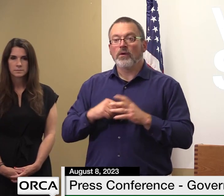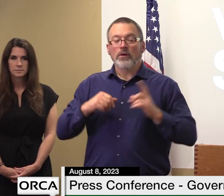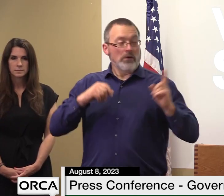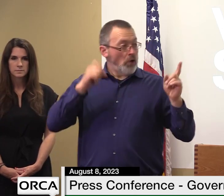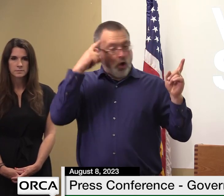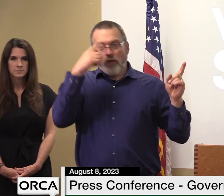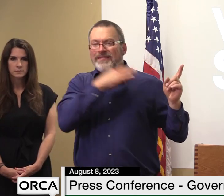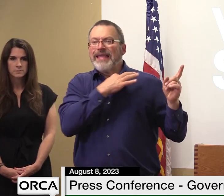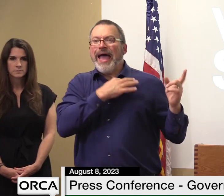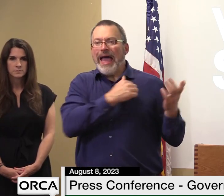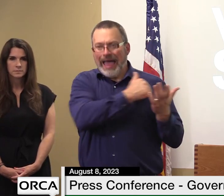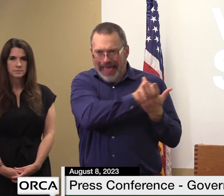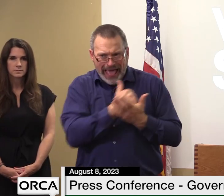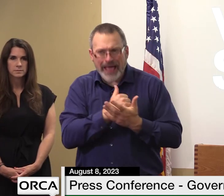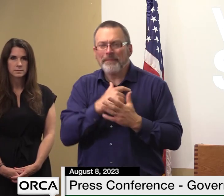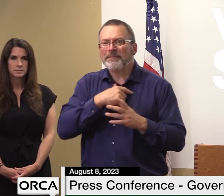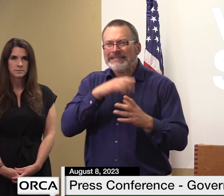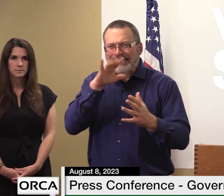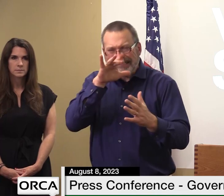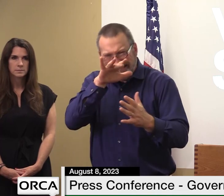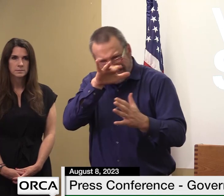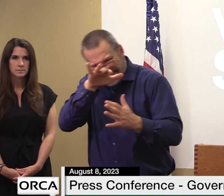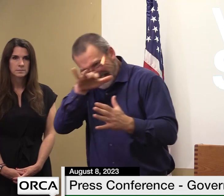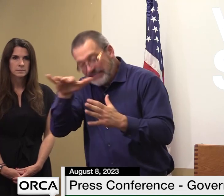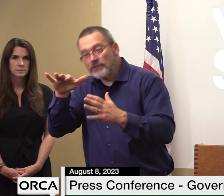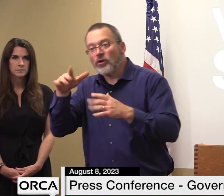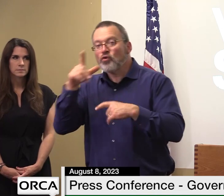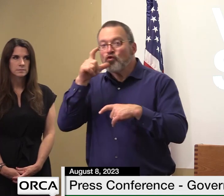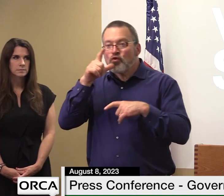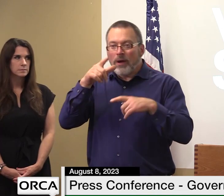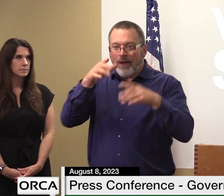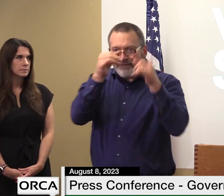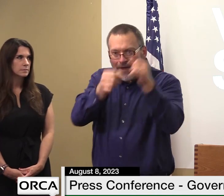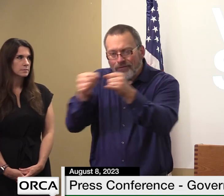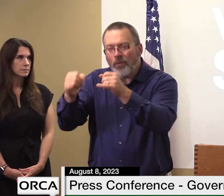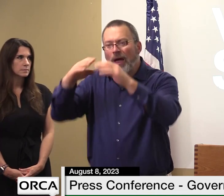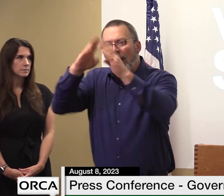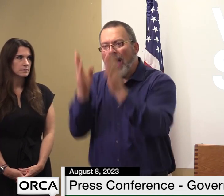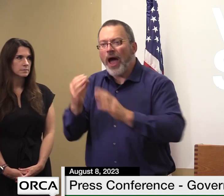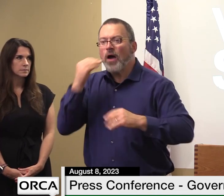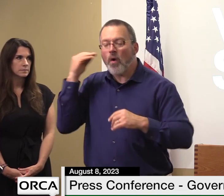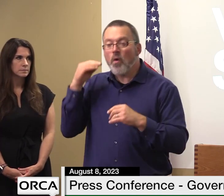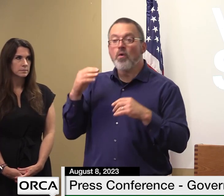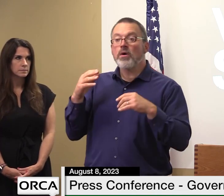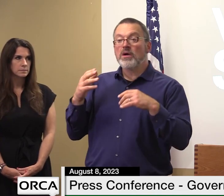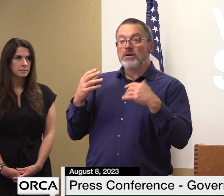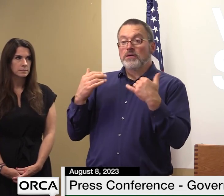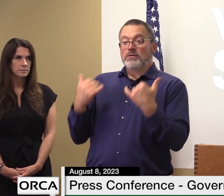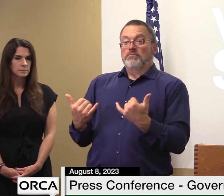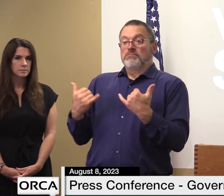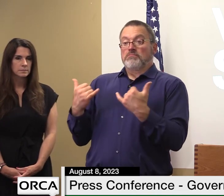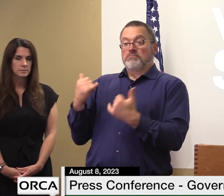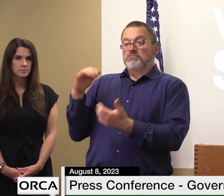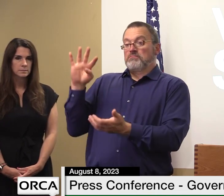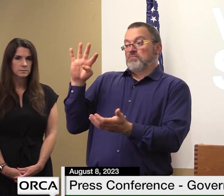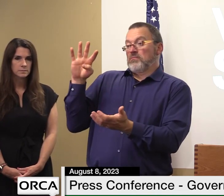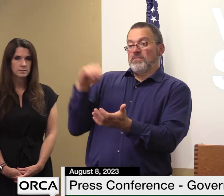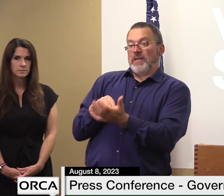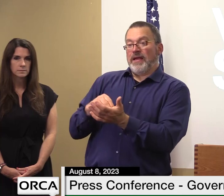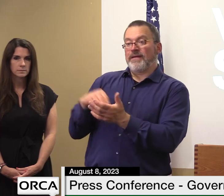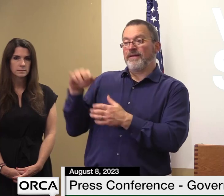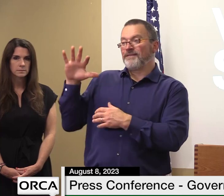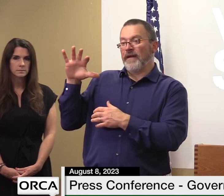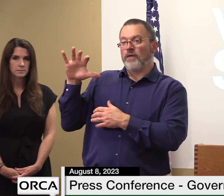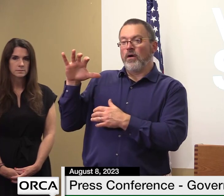as of today 4535 residents have applied for assistance resulting in over